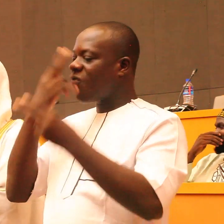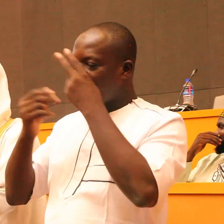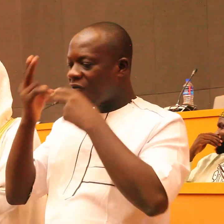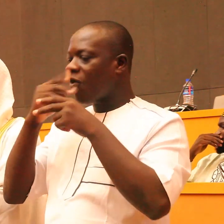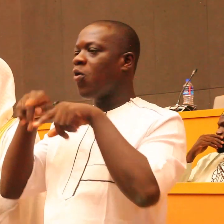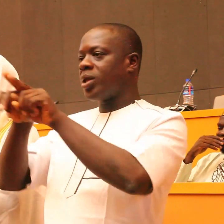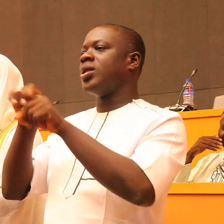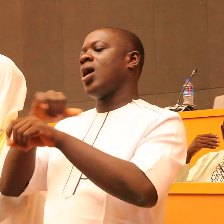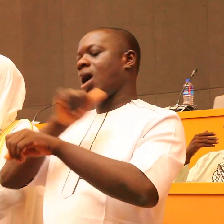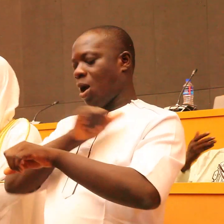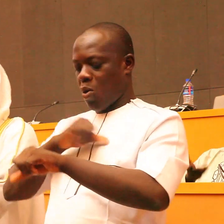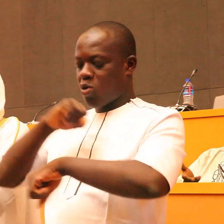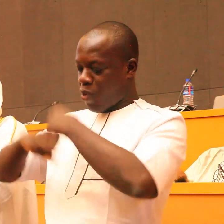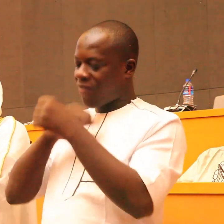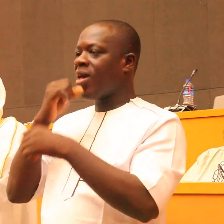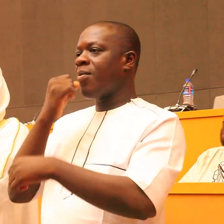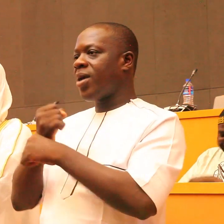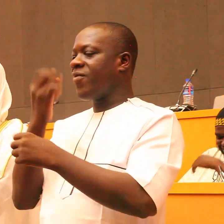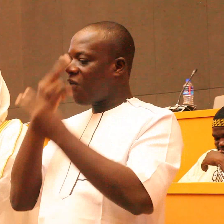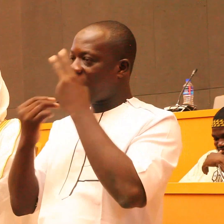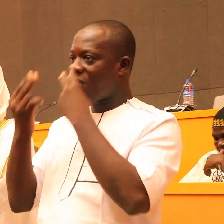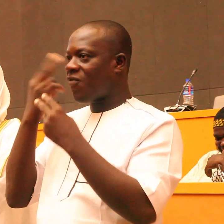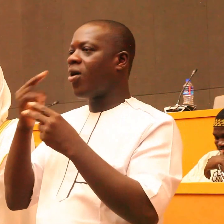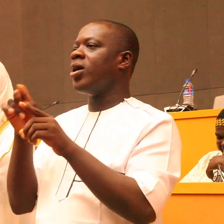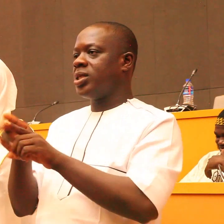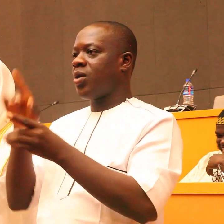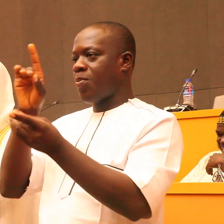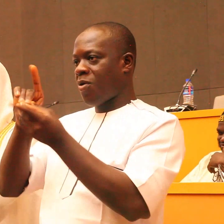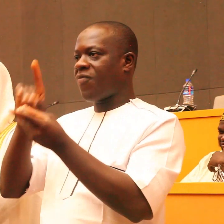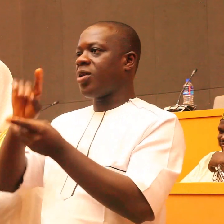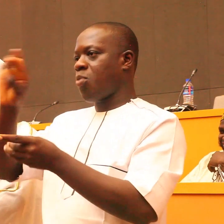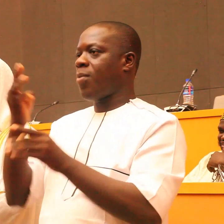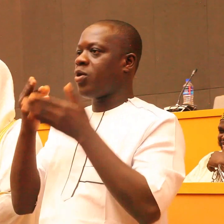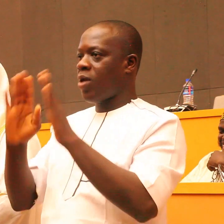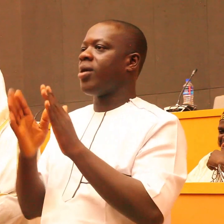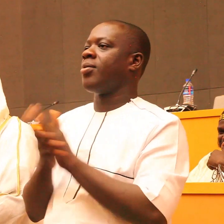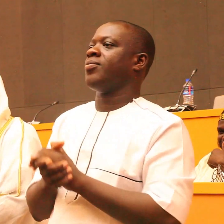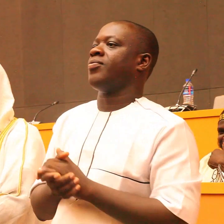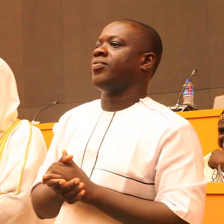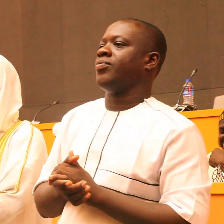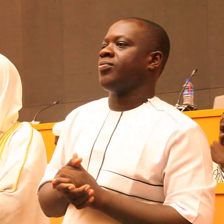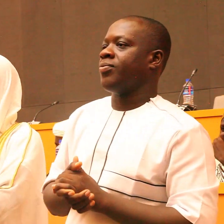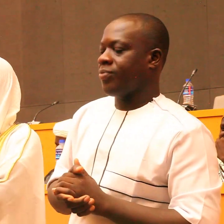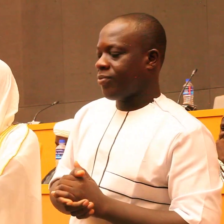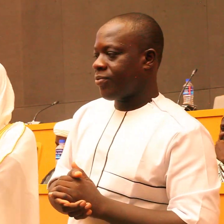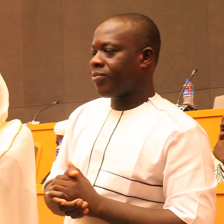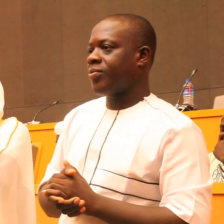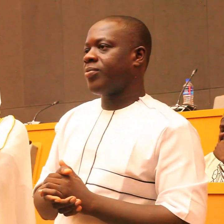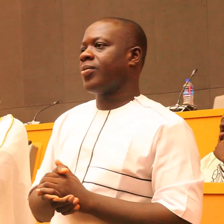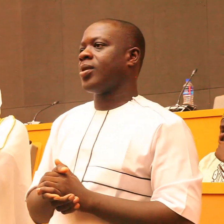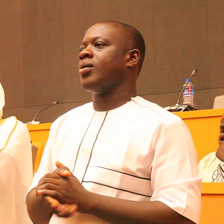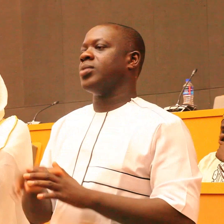them make them laugh it's among the sunnah of Rasulullah Sallallahu Alayhi Wasallam I am sure